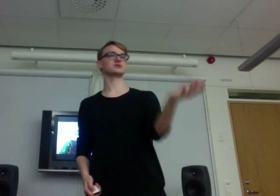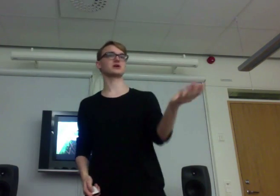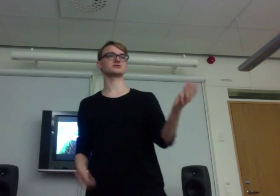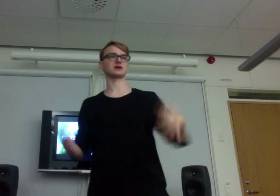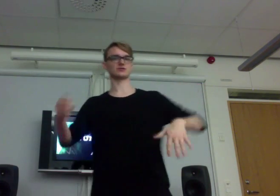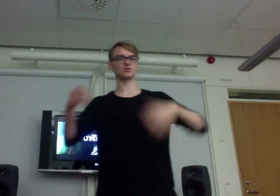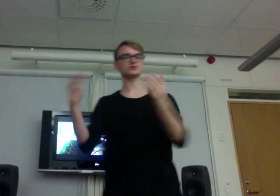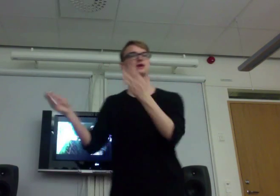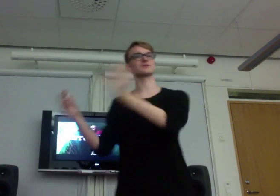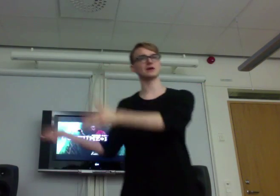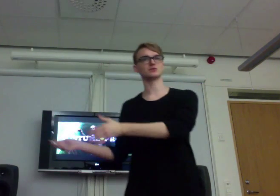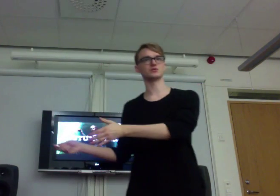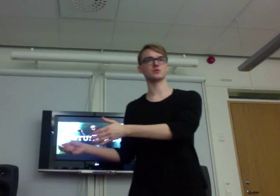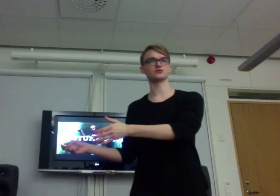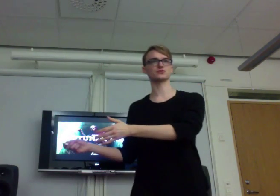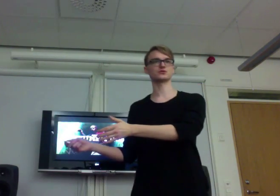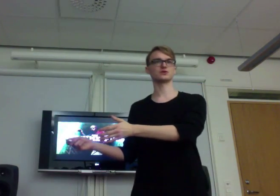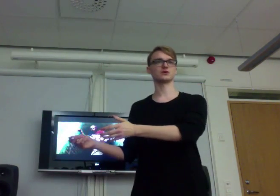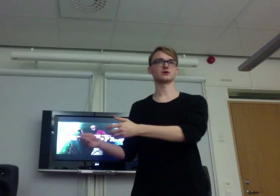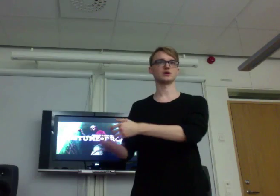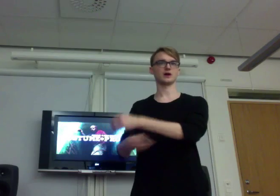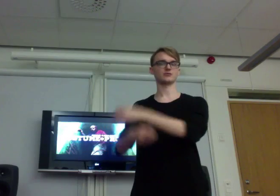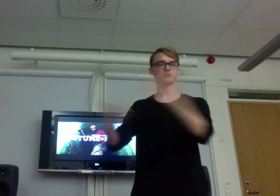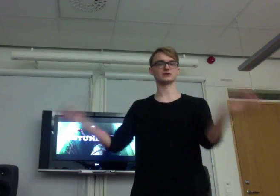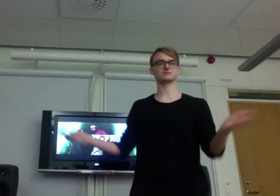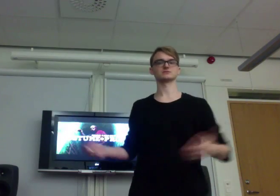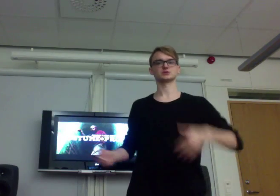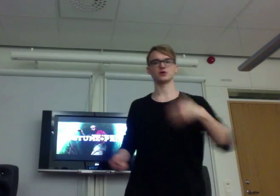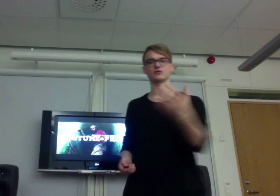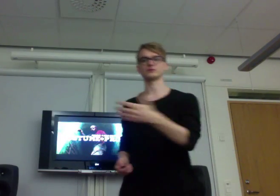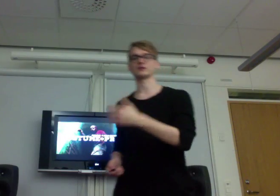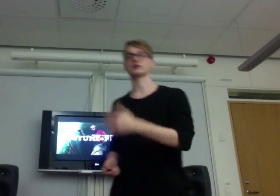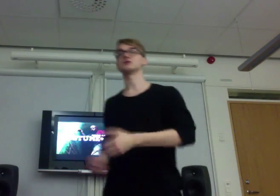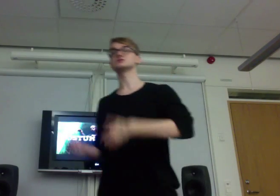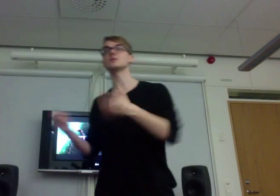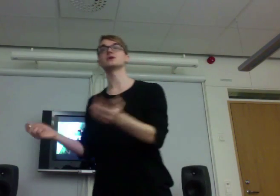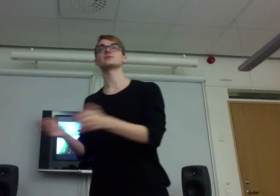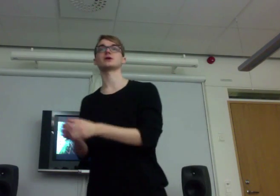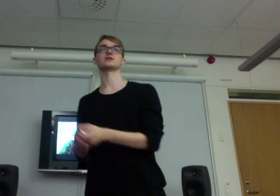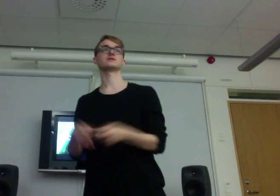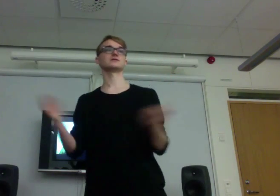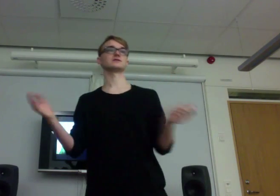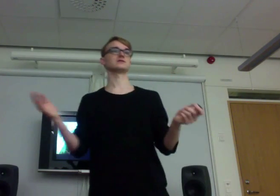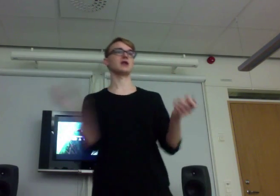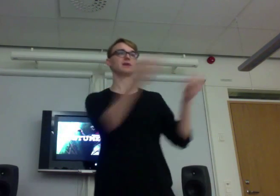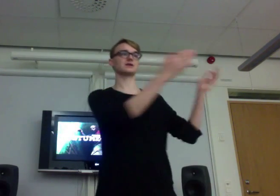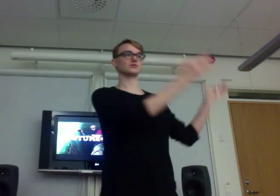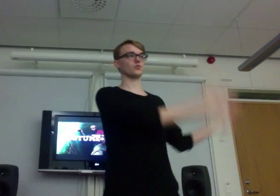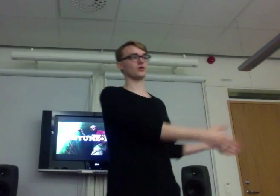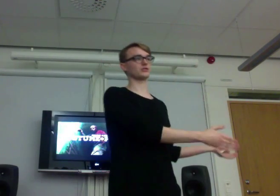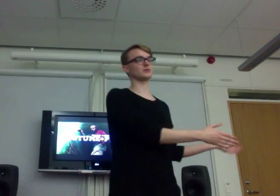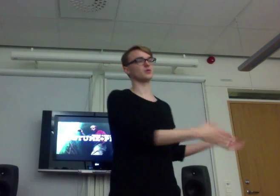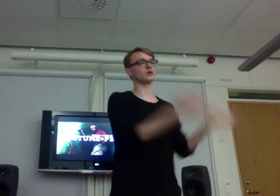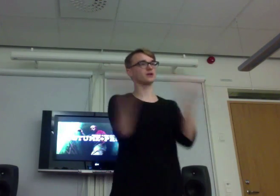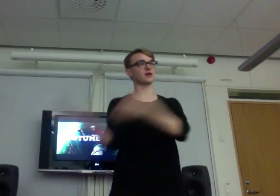contract, what kind of game do we want? And we will go from there. Some people like one thing more than another.